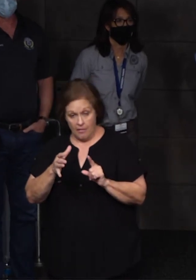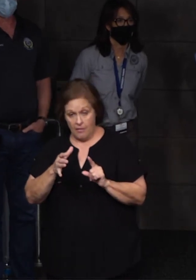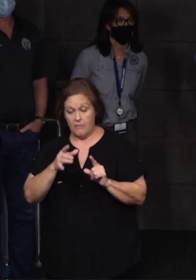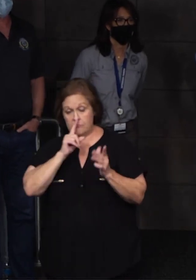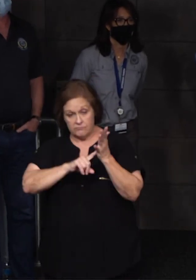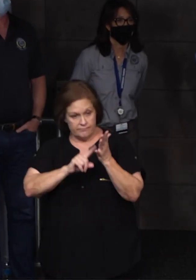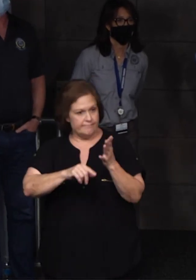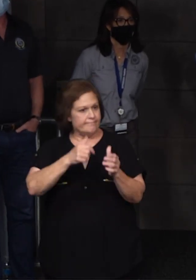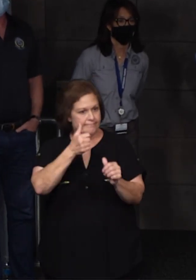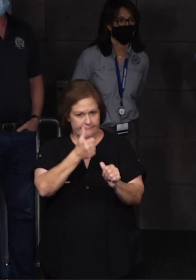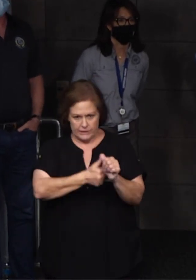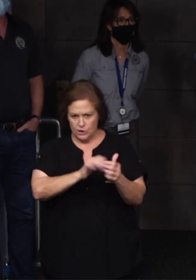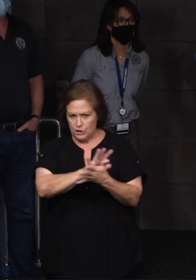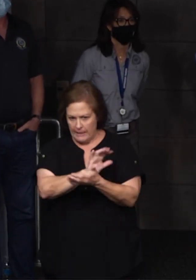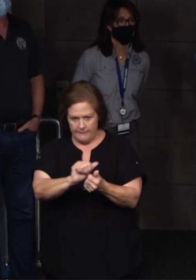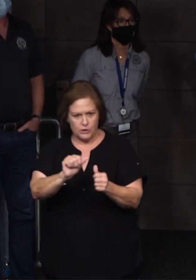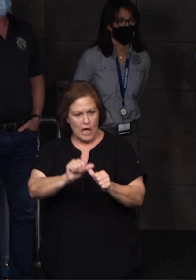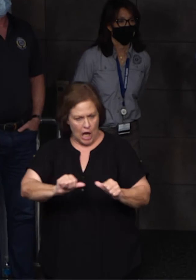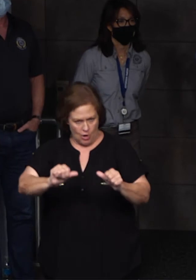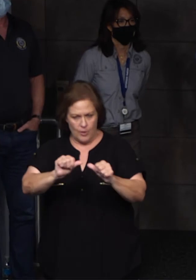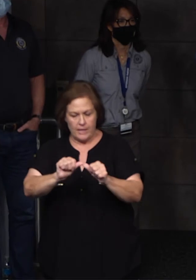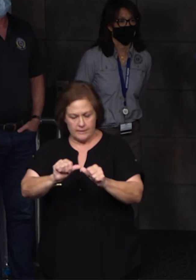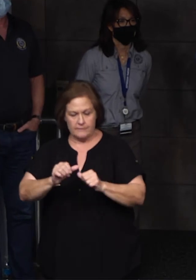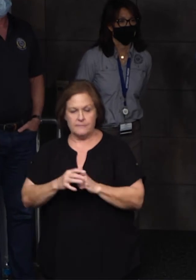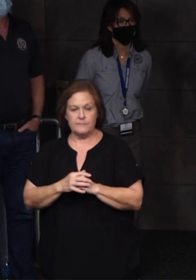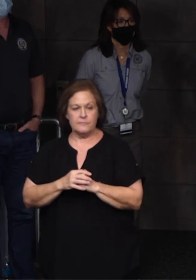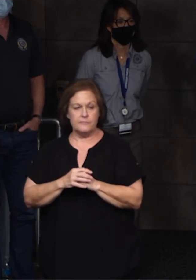equipment is identified, assessed, and replaced.